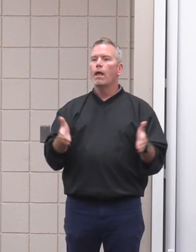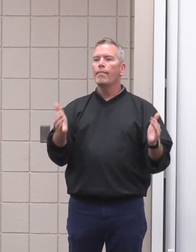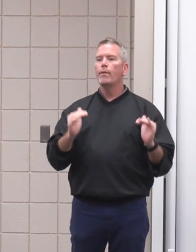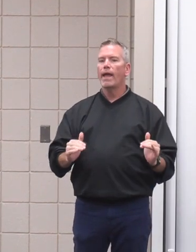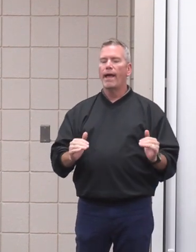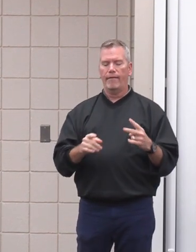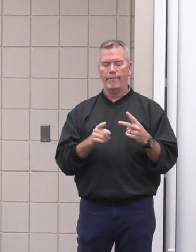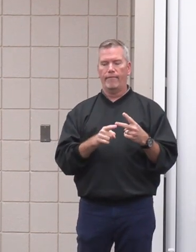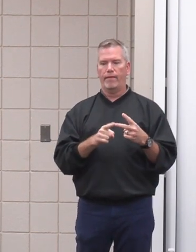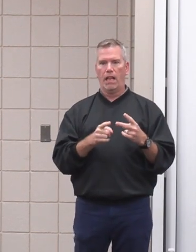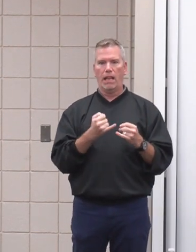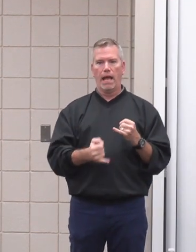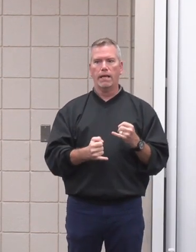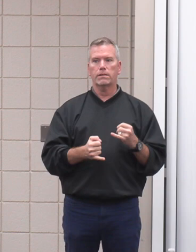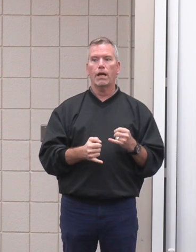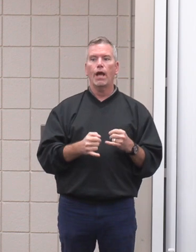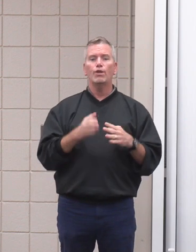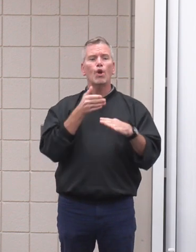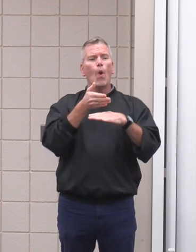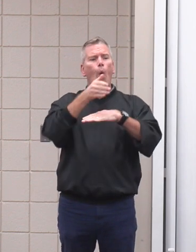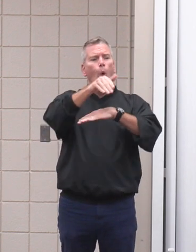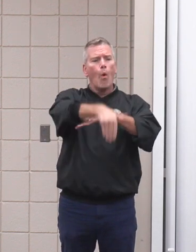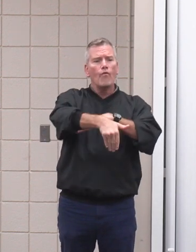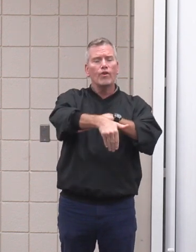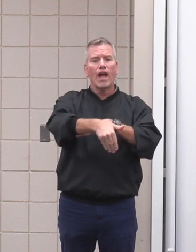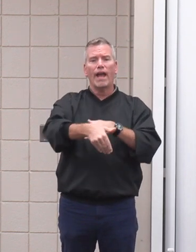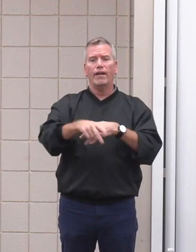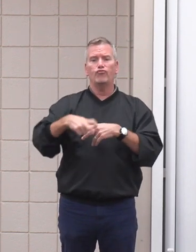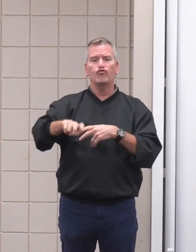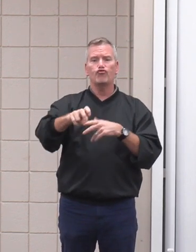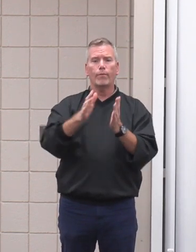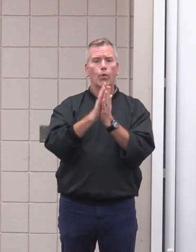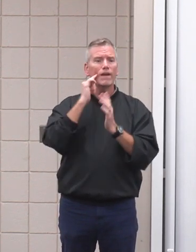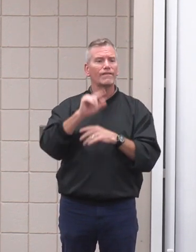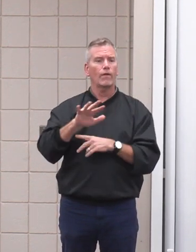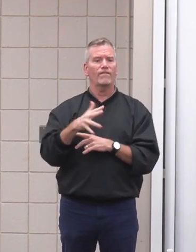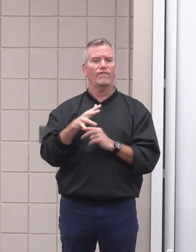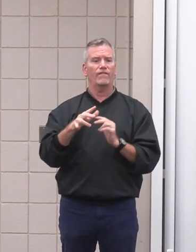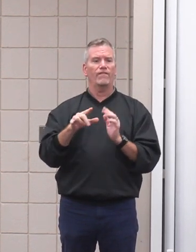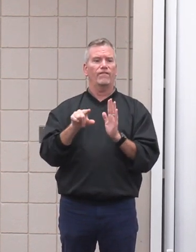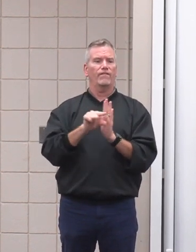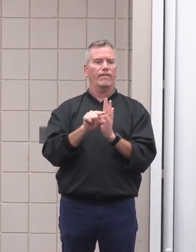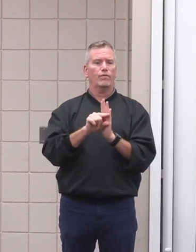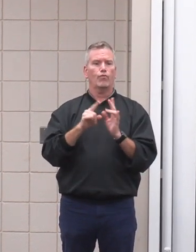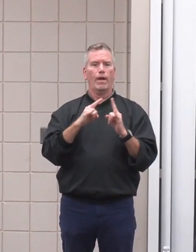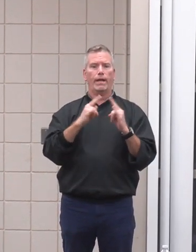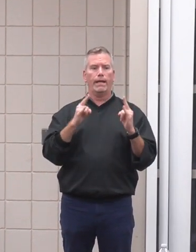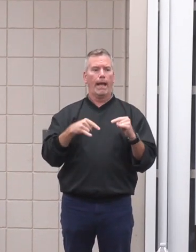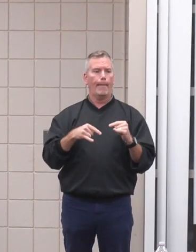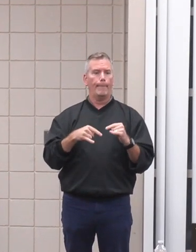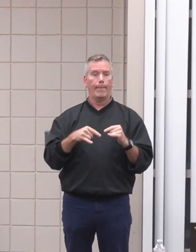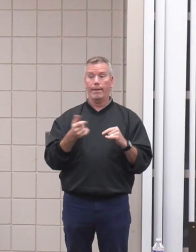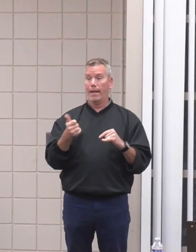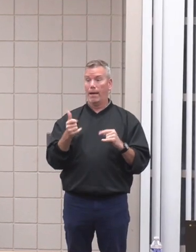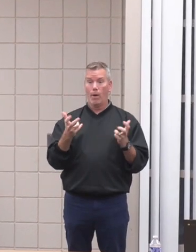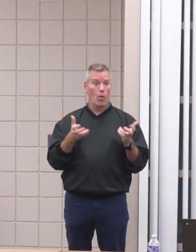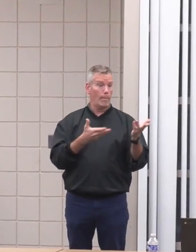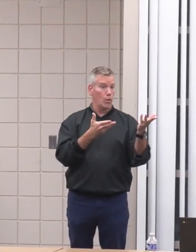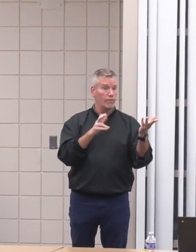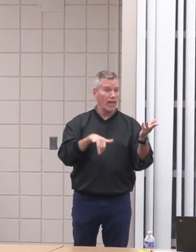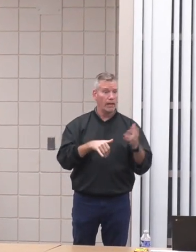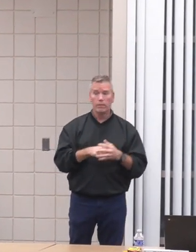last is an overnight trip request for 5th grade camp. Would anyone like to make a question on that one?